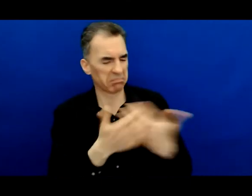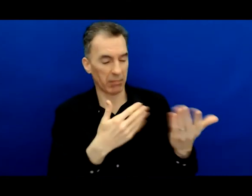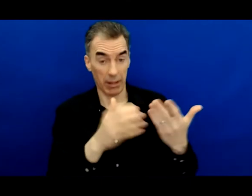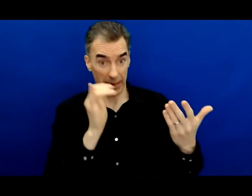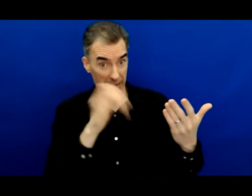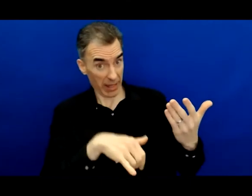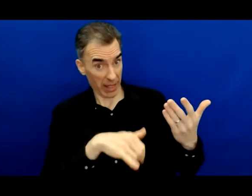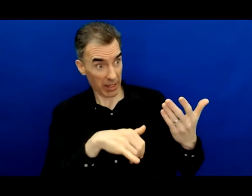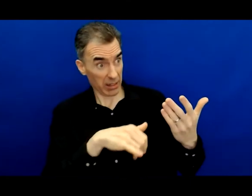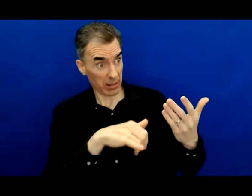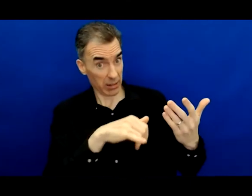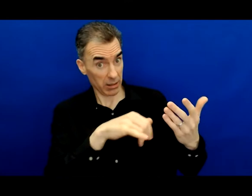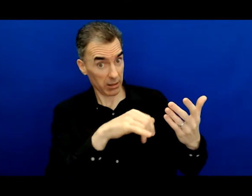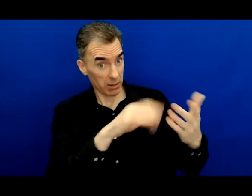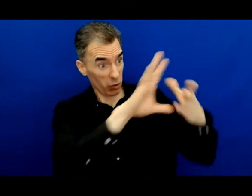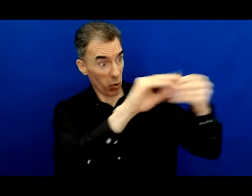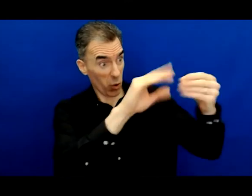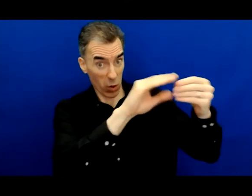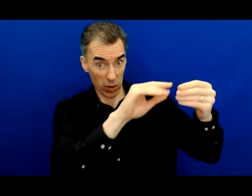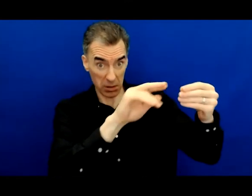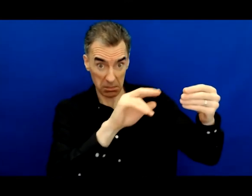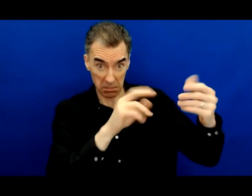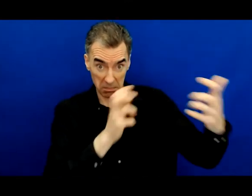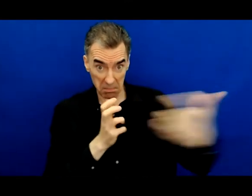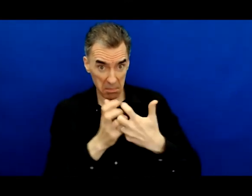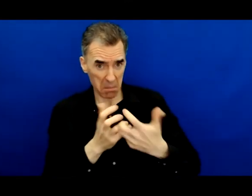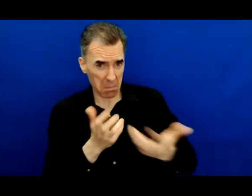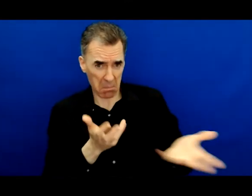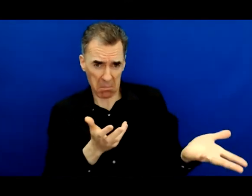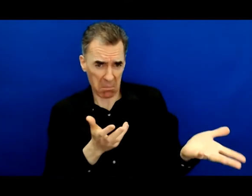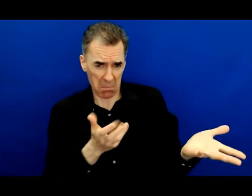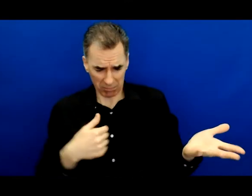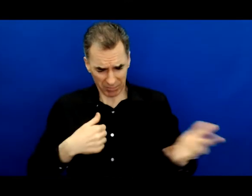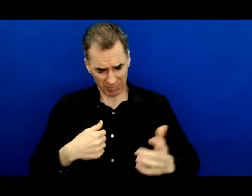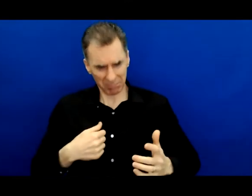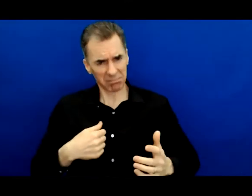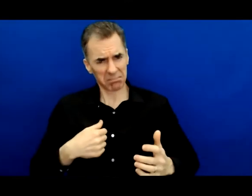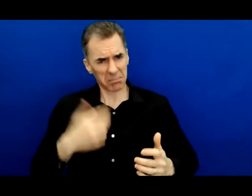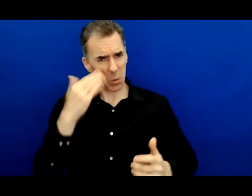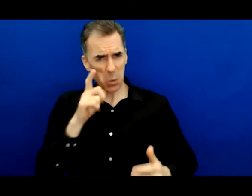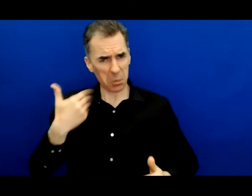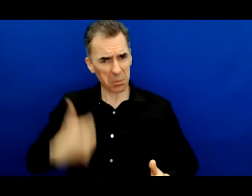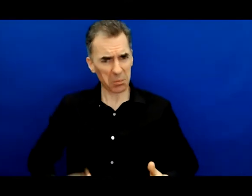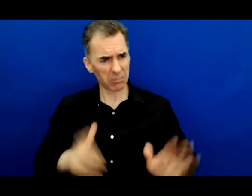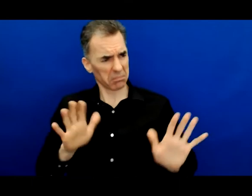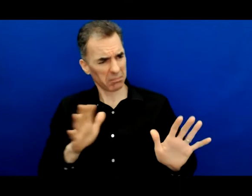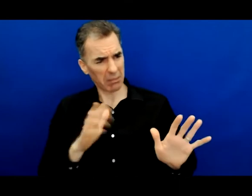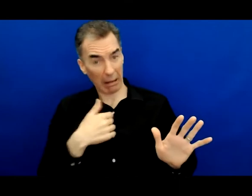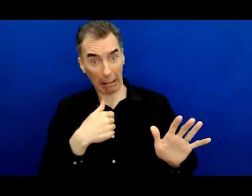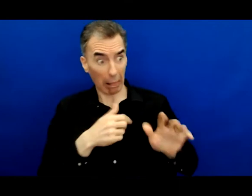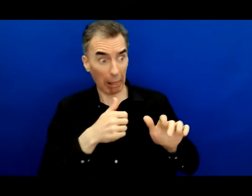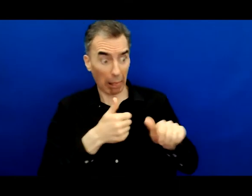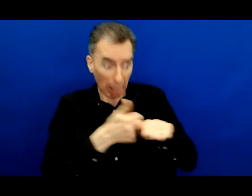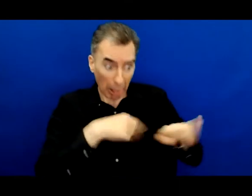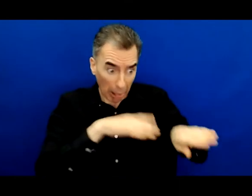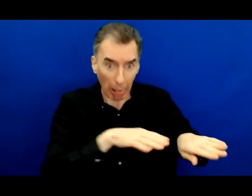it didn't change who I was, and most importantly, it couldn't hold me back. You're all on a similar journey, all human beings are. But some of